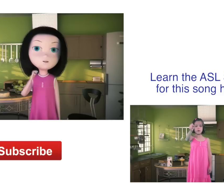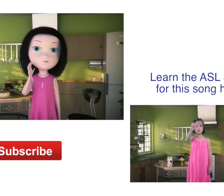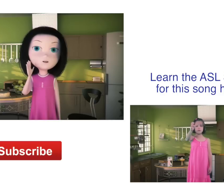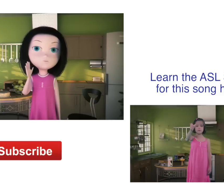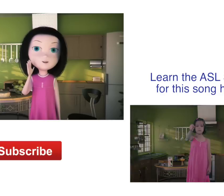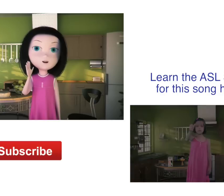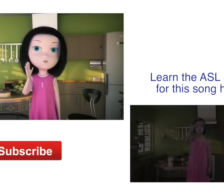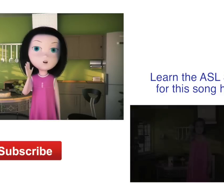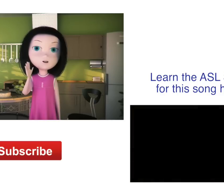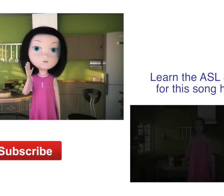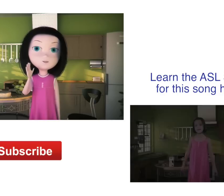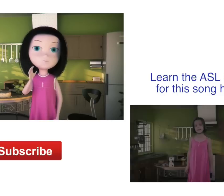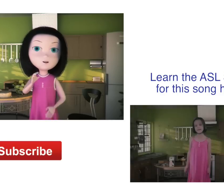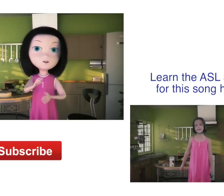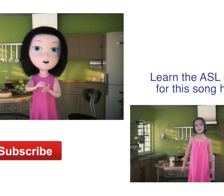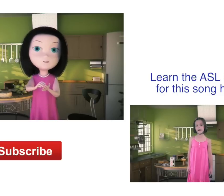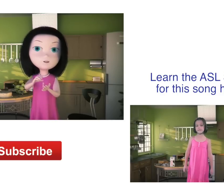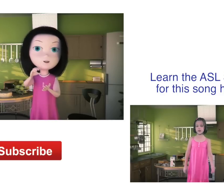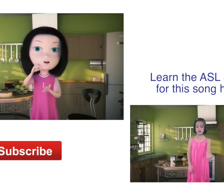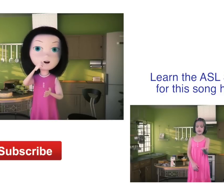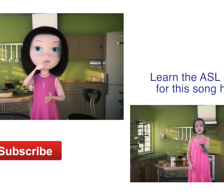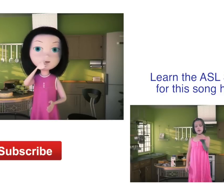Mommy I'm so hungry, may I have cake and ice cream?